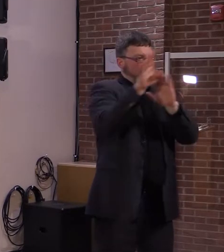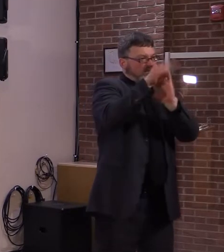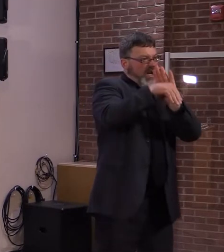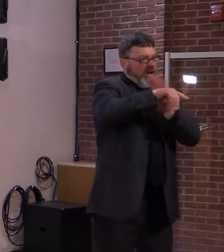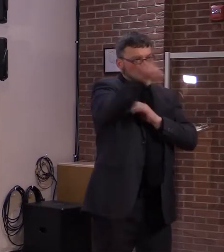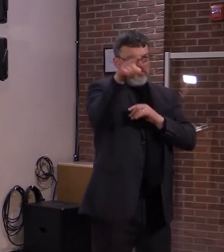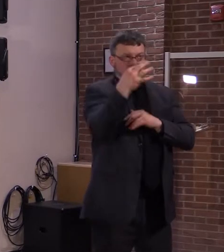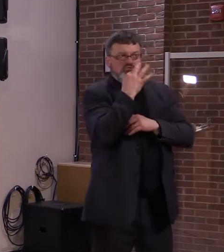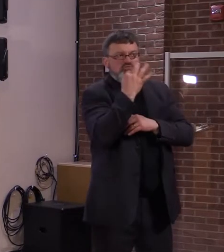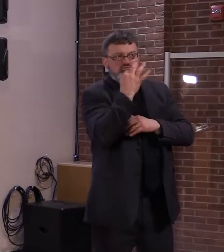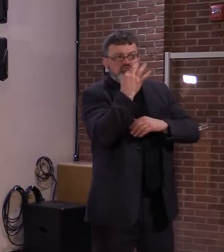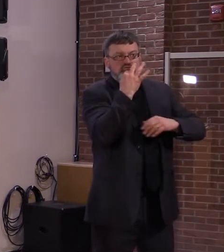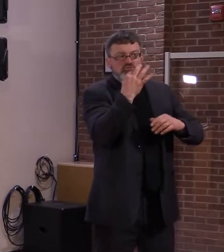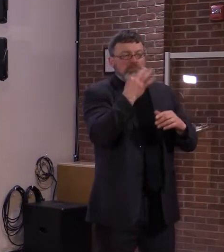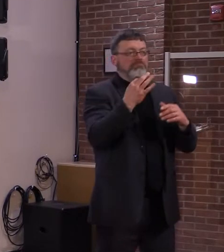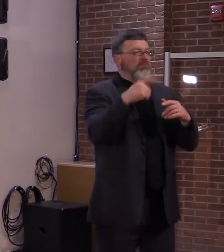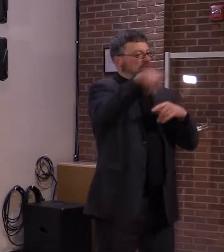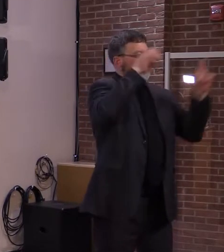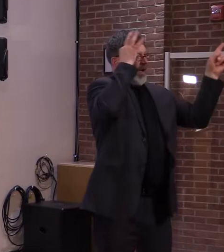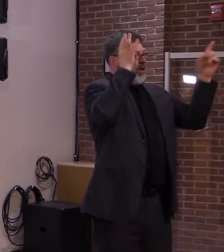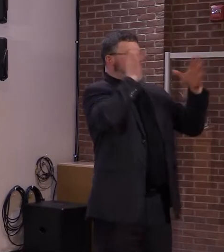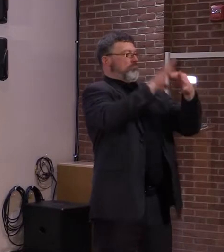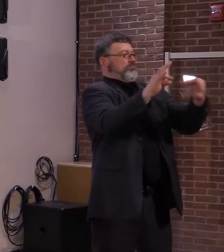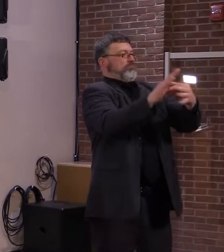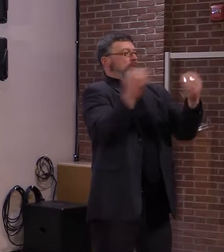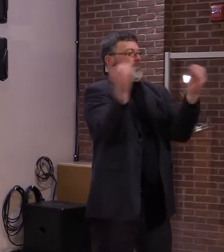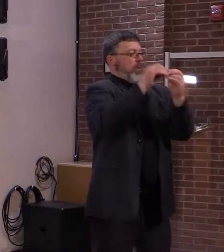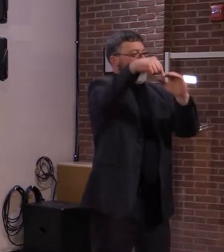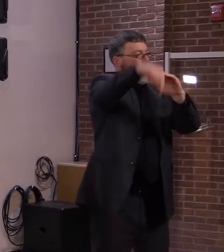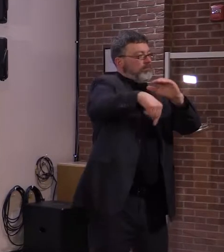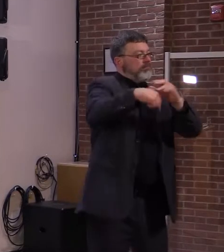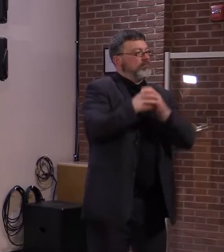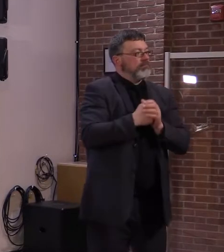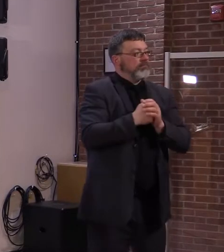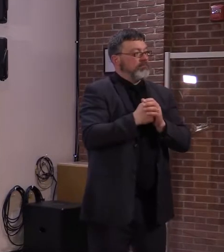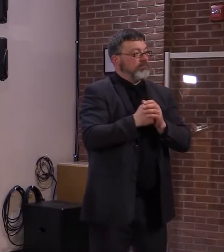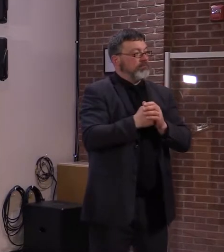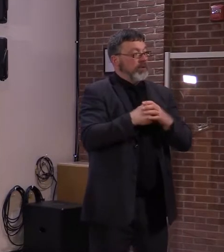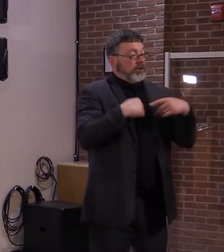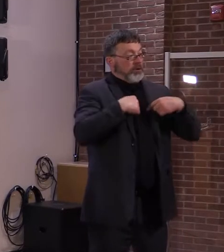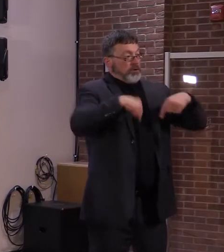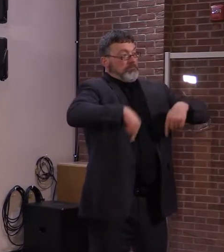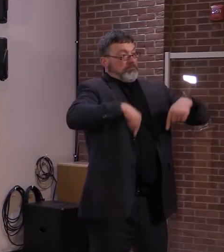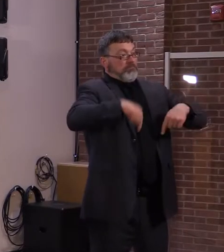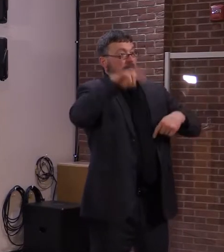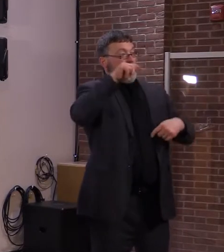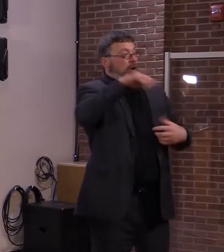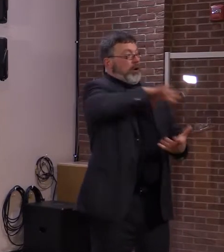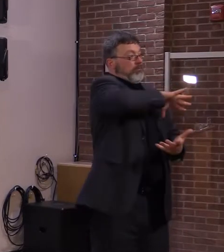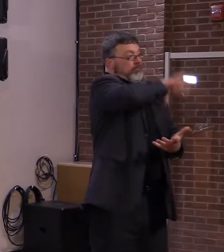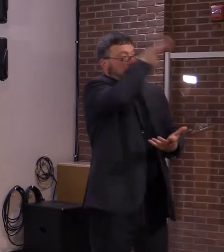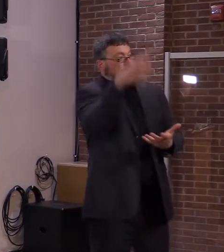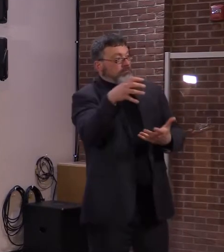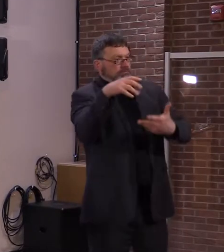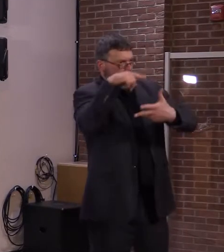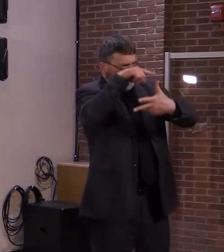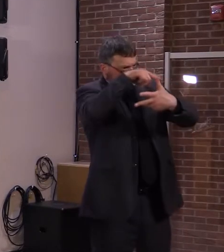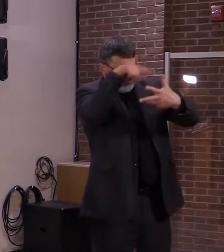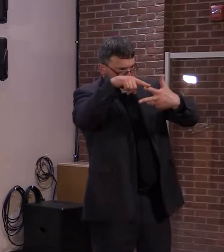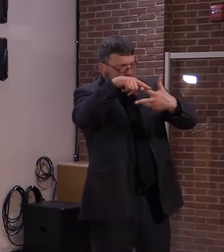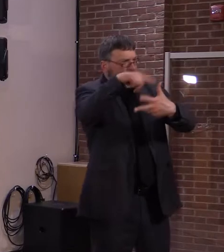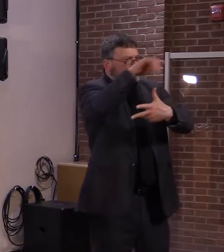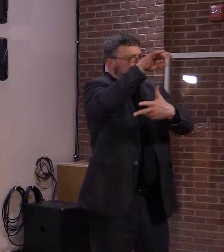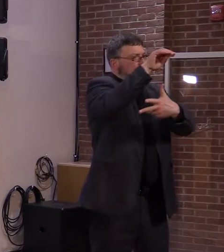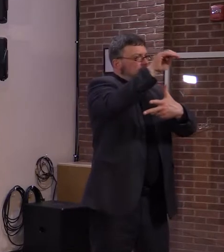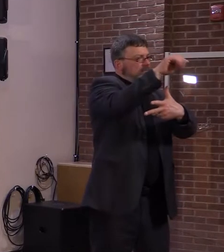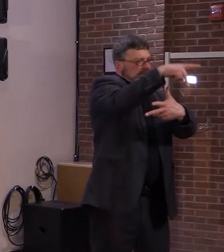so there was no increase or decrease for the Pfizer and Moderna, and the pharmacies will see a slight,